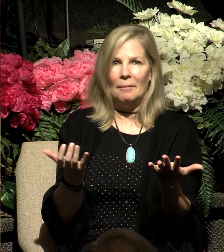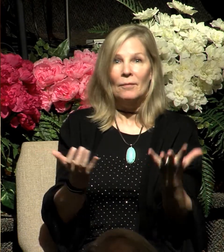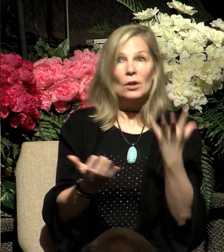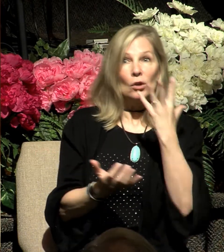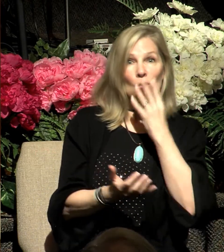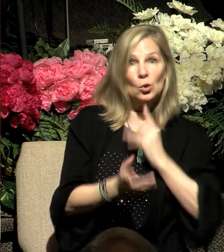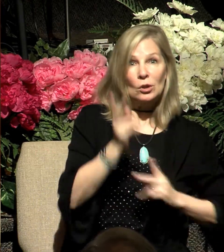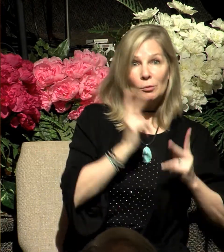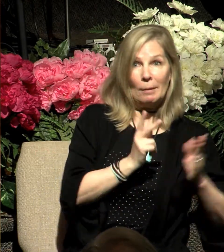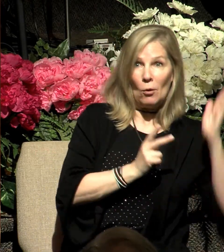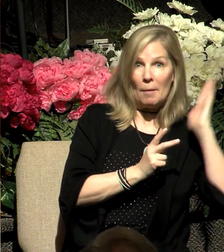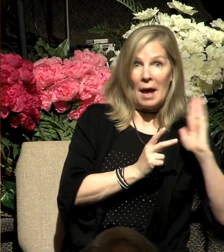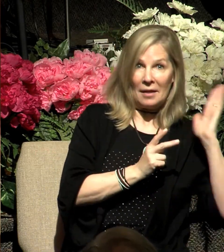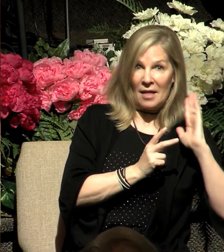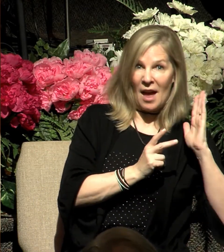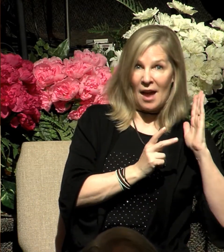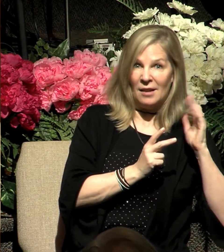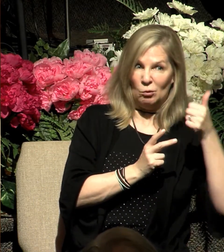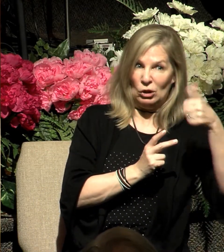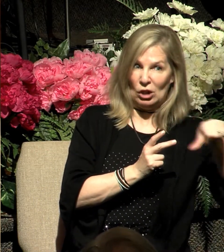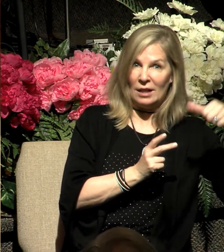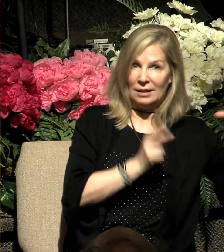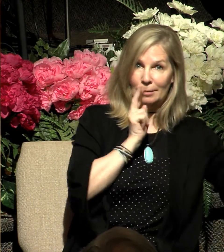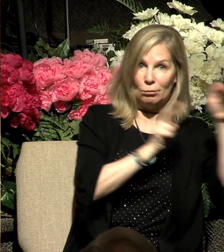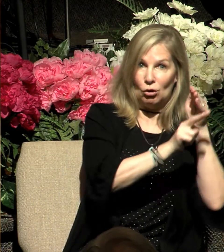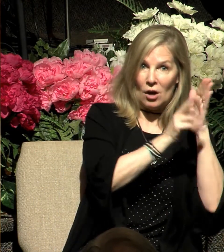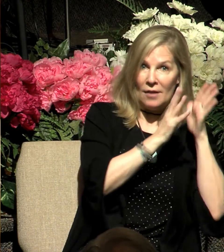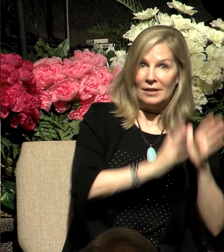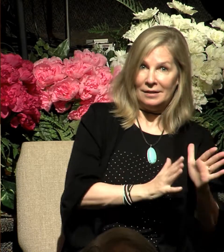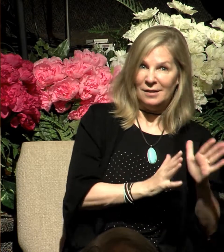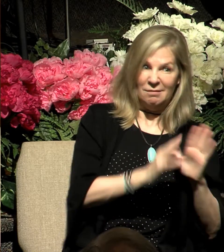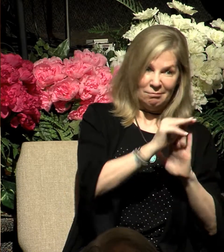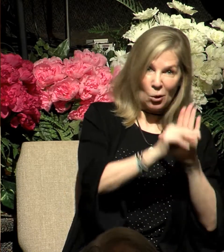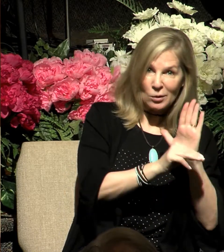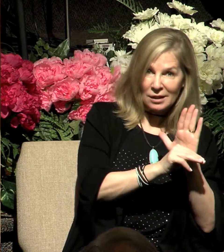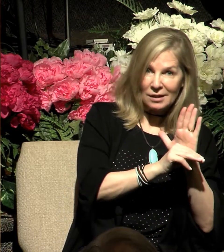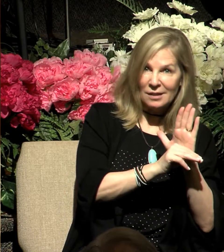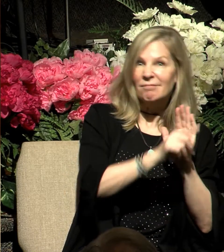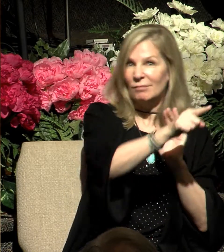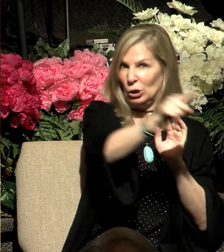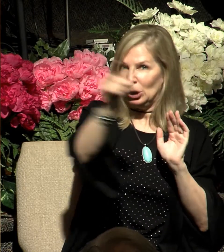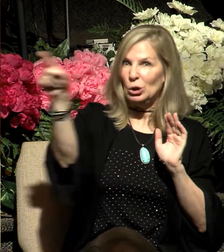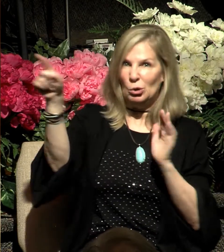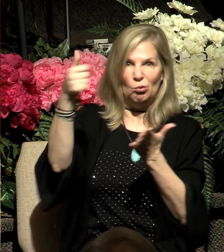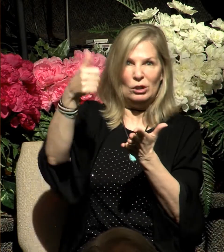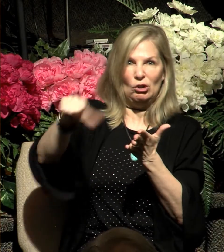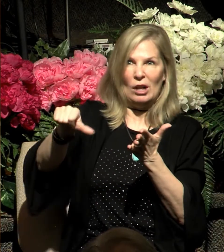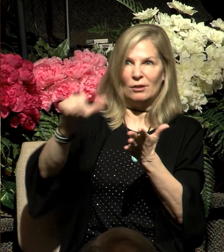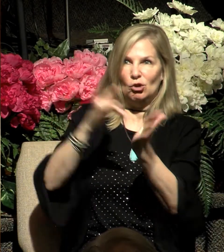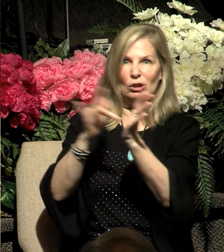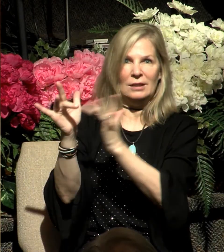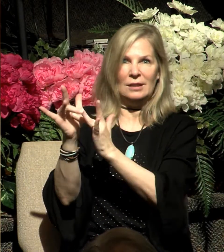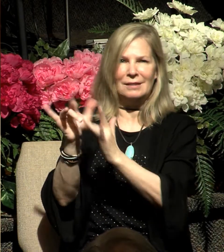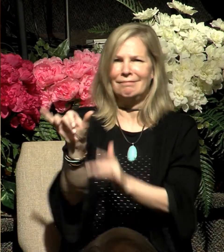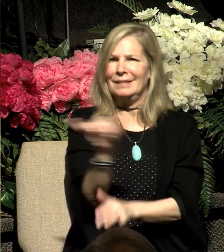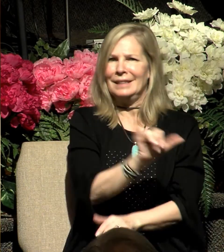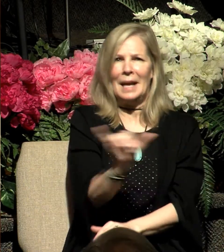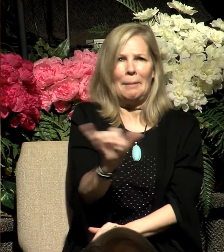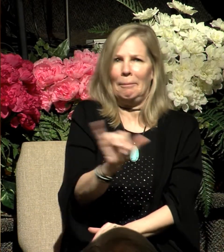in particular rejecting Jesus Christ as the ultimate deliverer. The Jewish people rejected Moses, they have